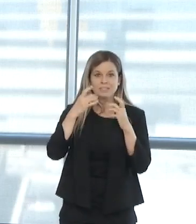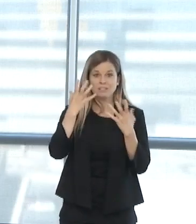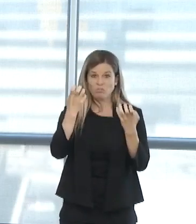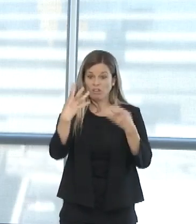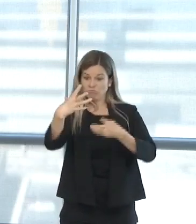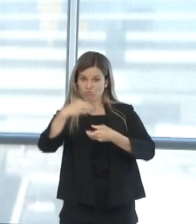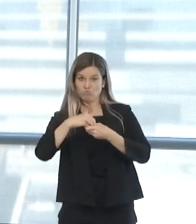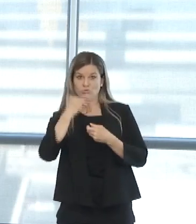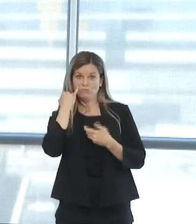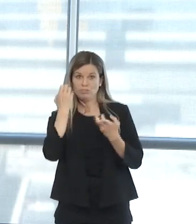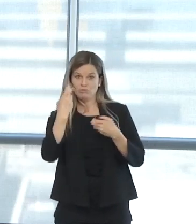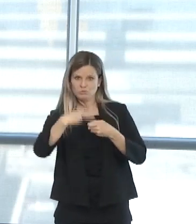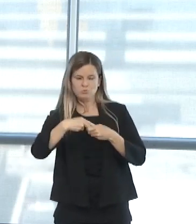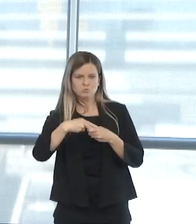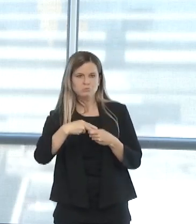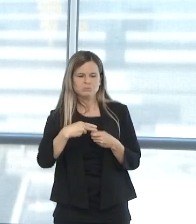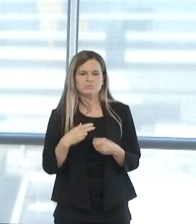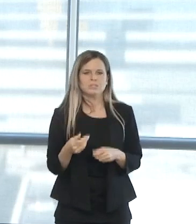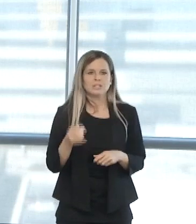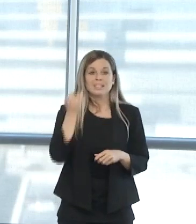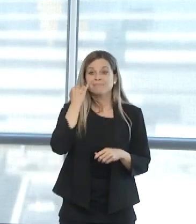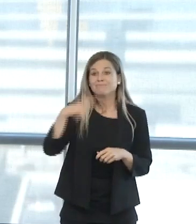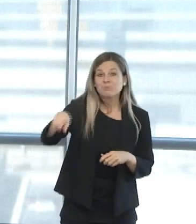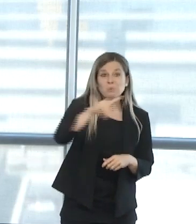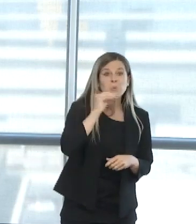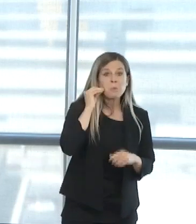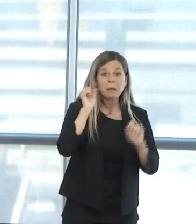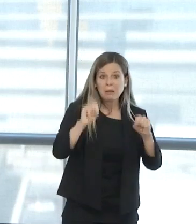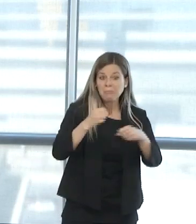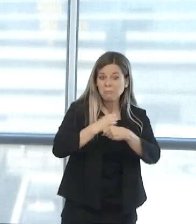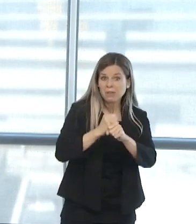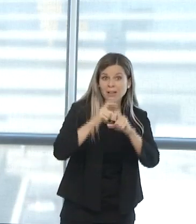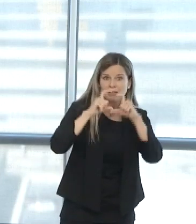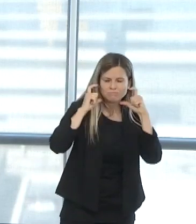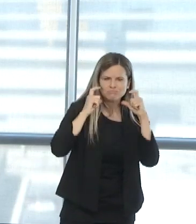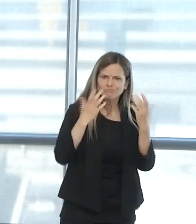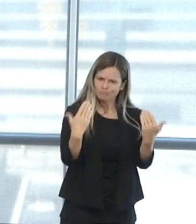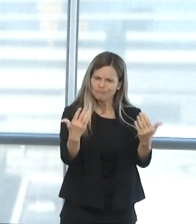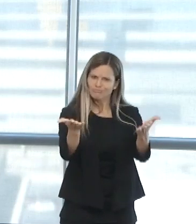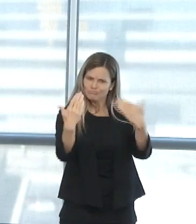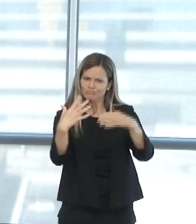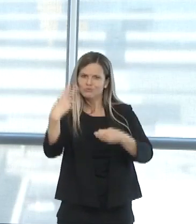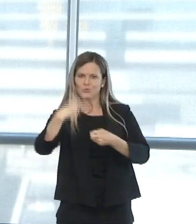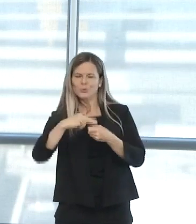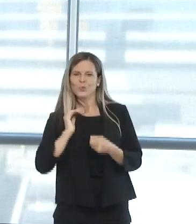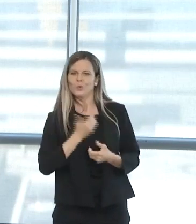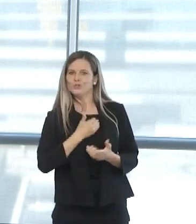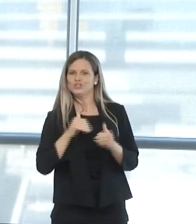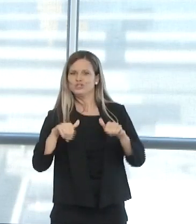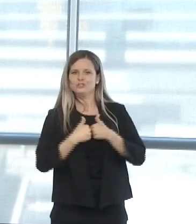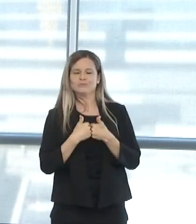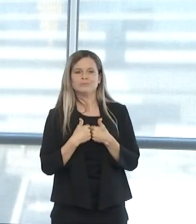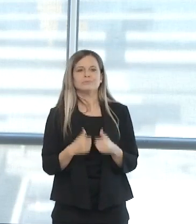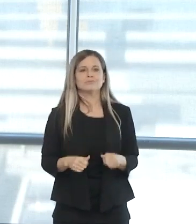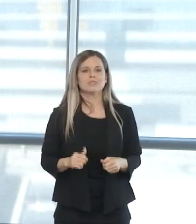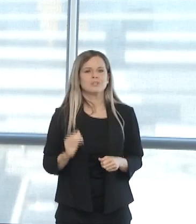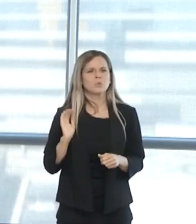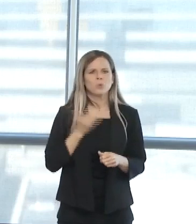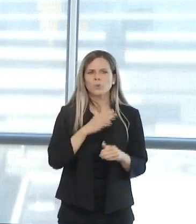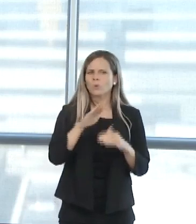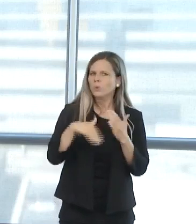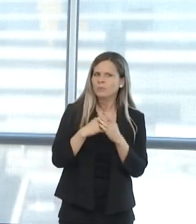from home. Because we are all in this together, we ask all Oklahomans to join this effort